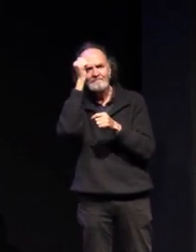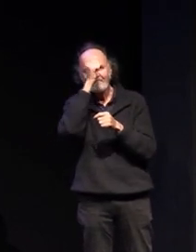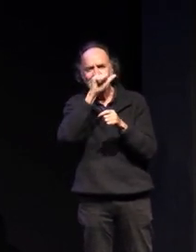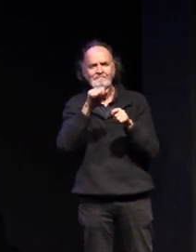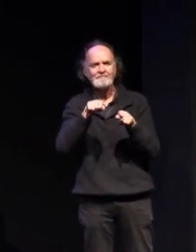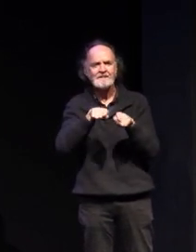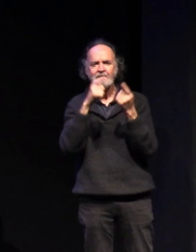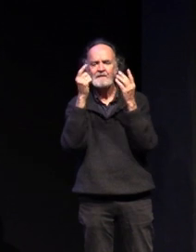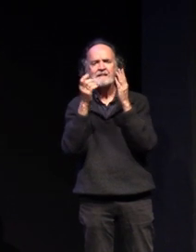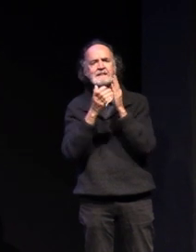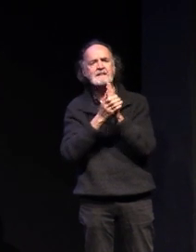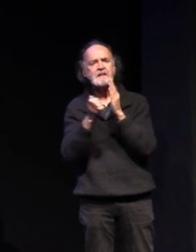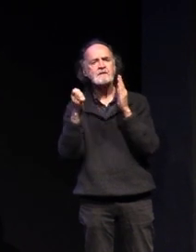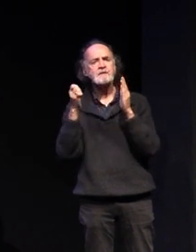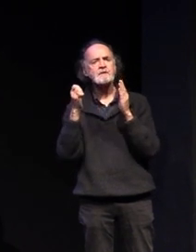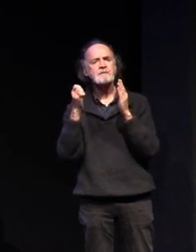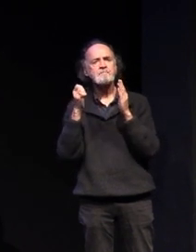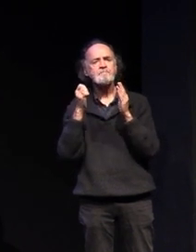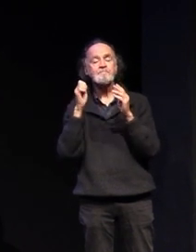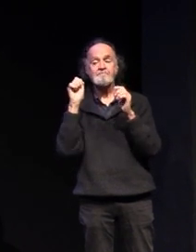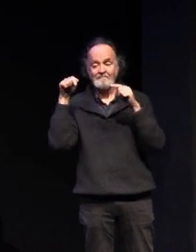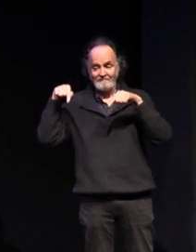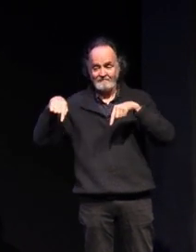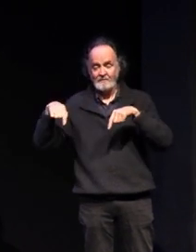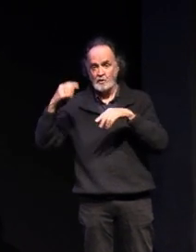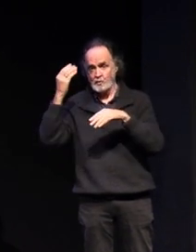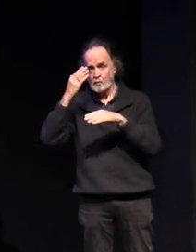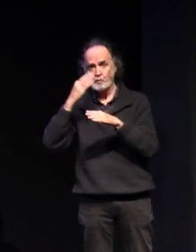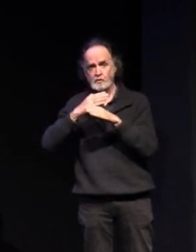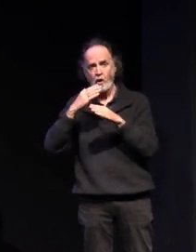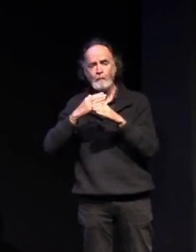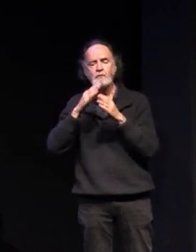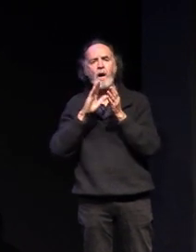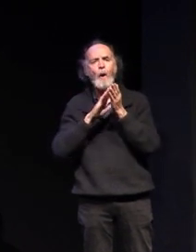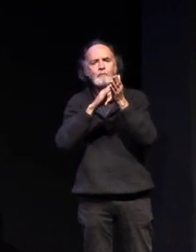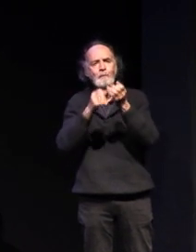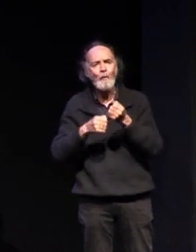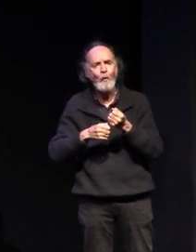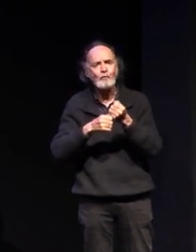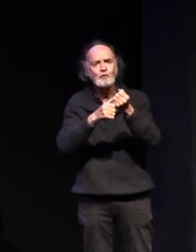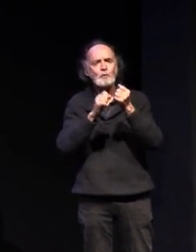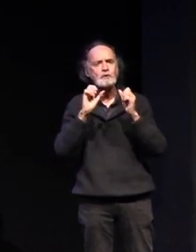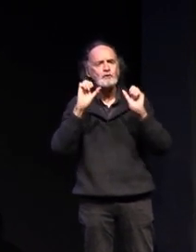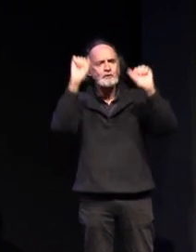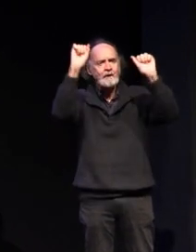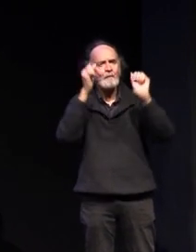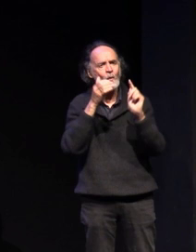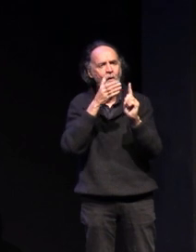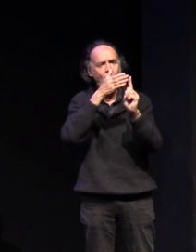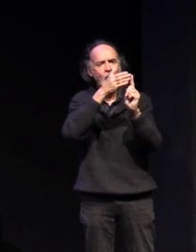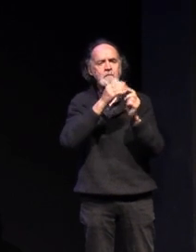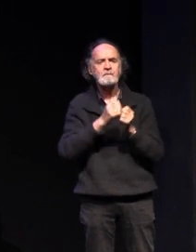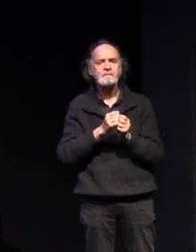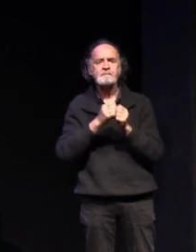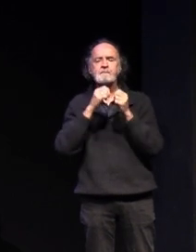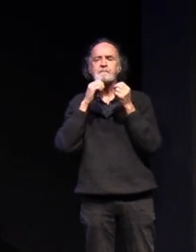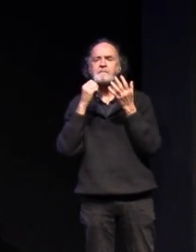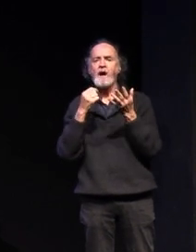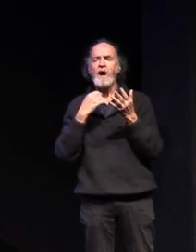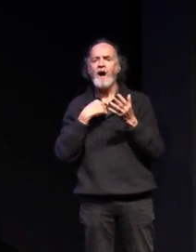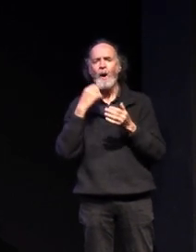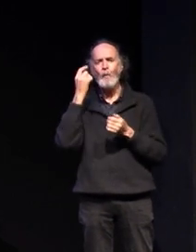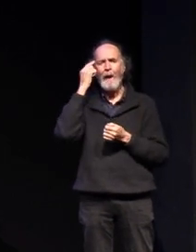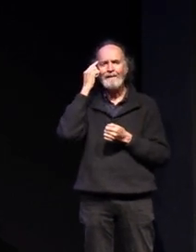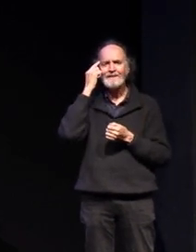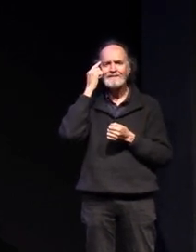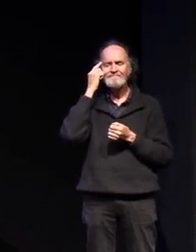help you to get to wherever you want to go whichever of those destinations you want to go to what i worry about is students who leave